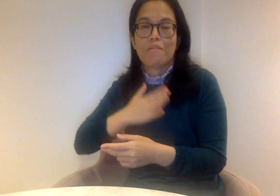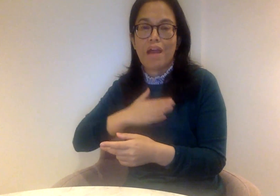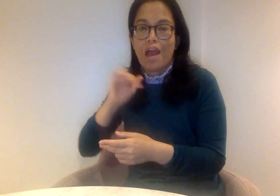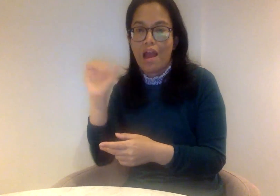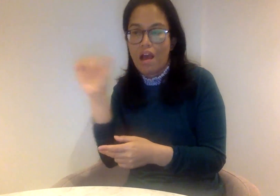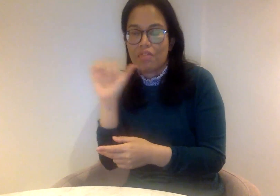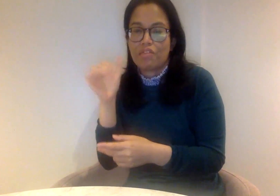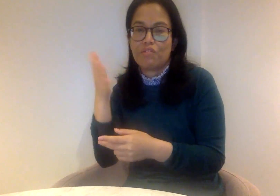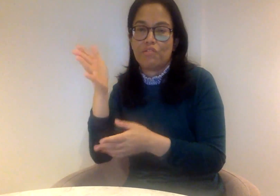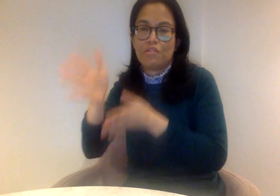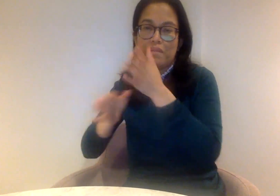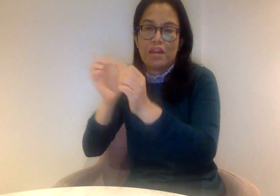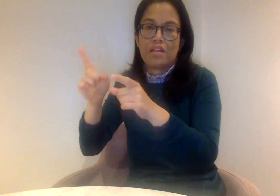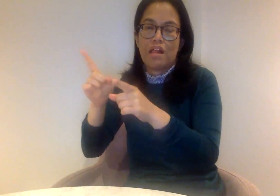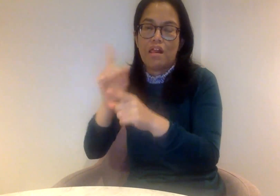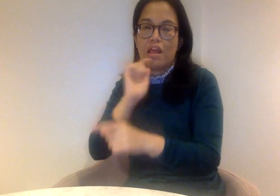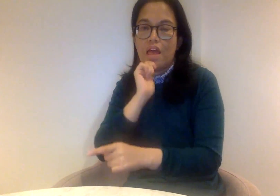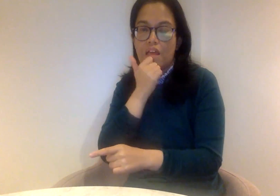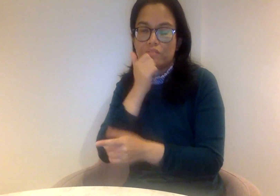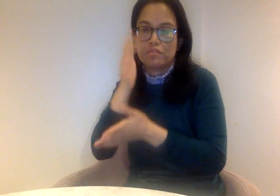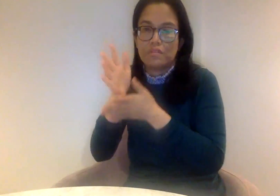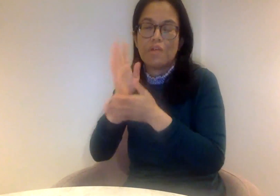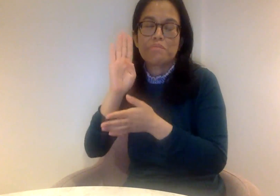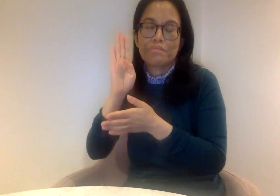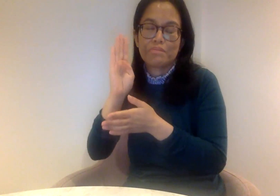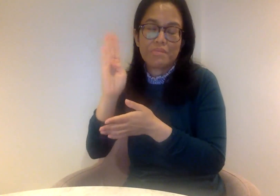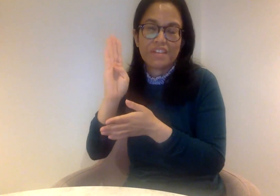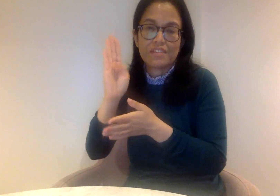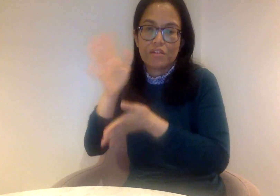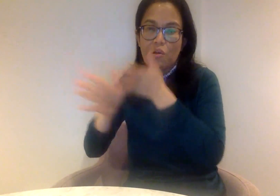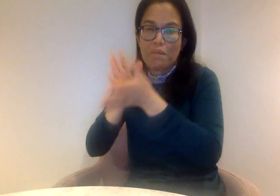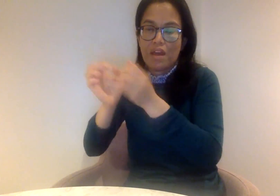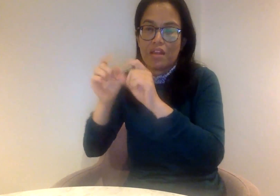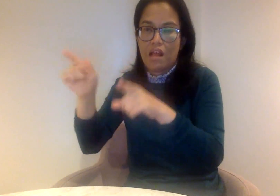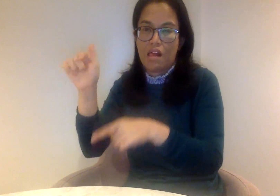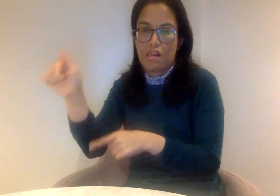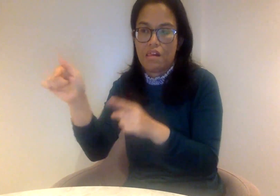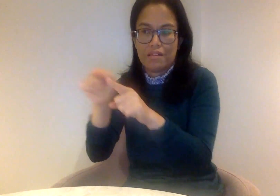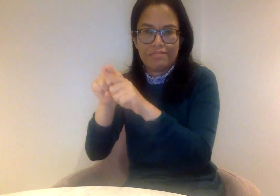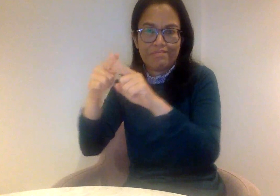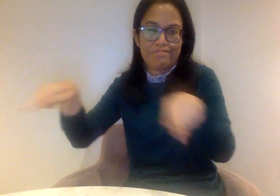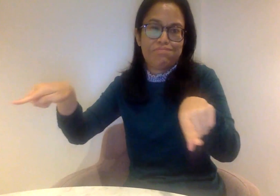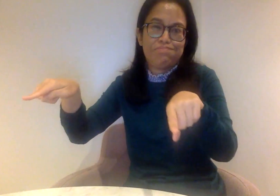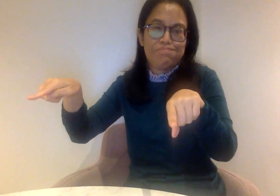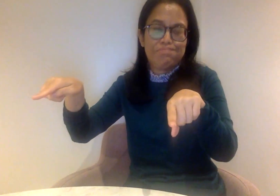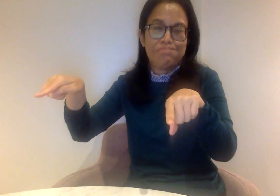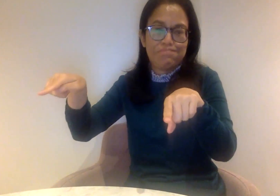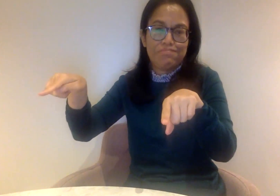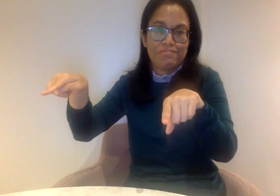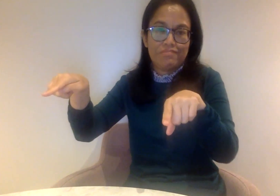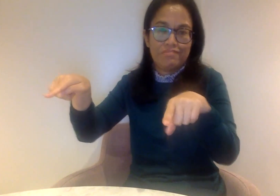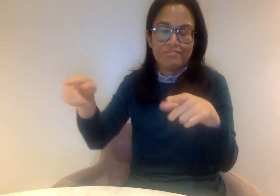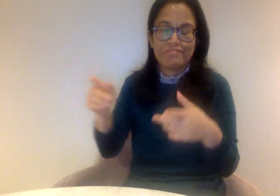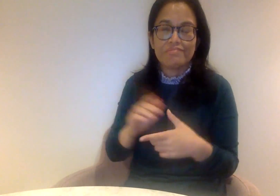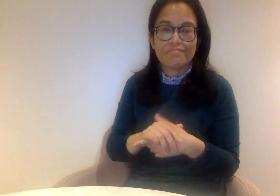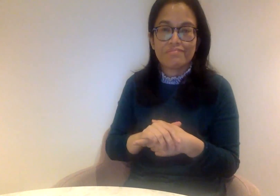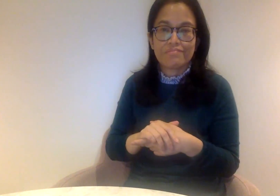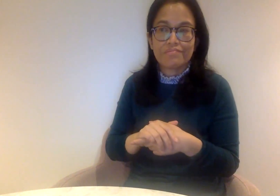language. So they're all different sign languages across the world, and they're very different from each